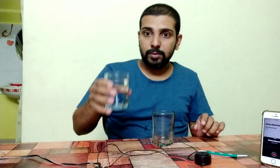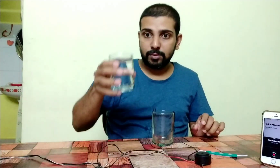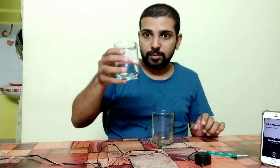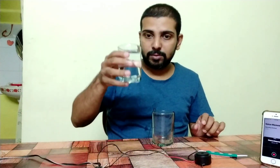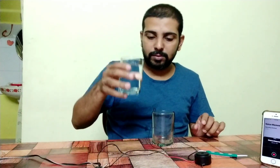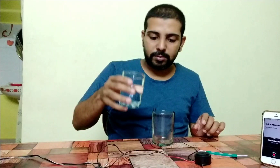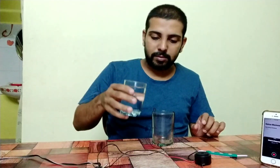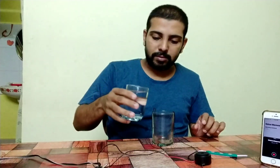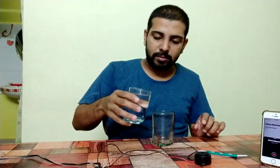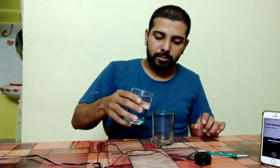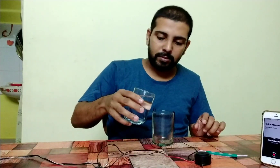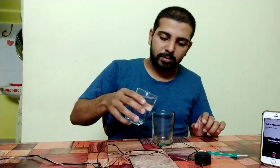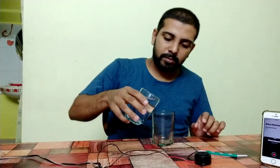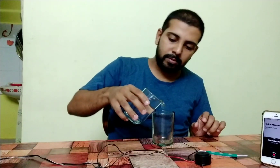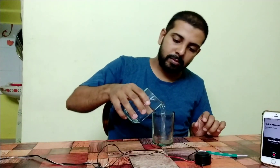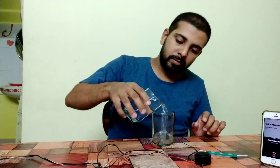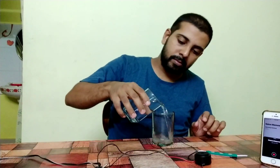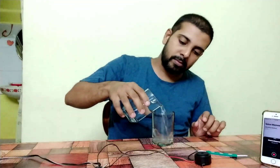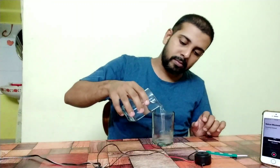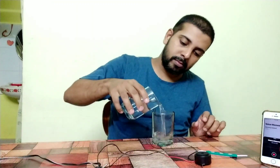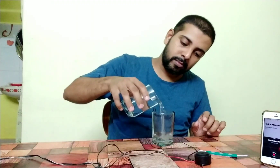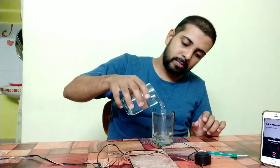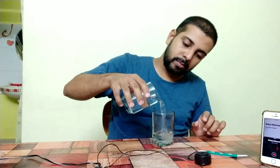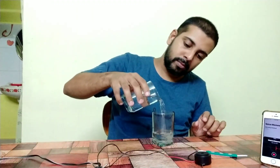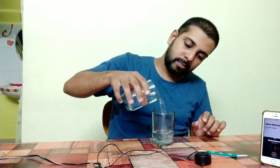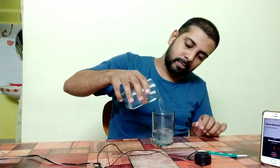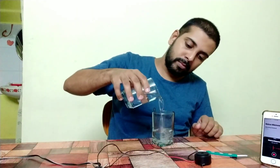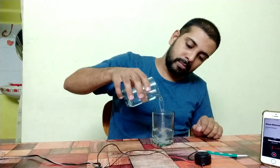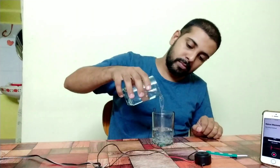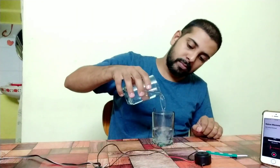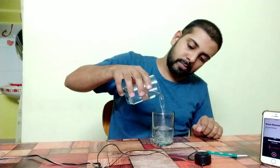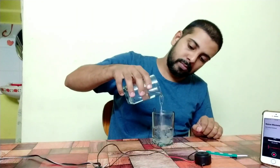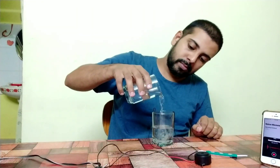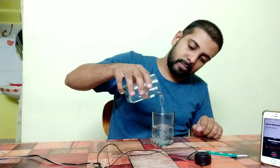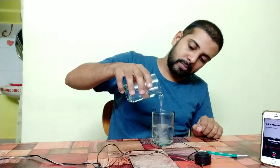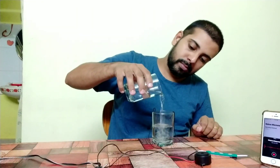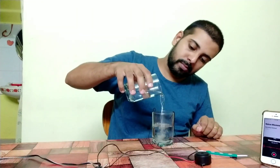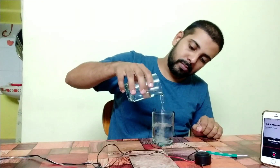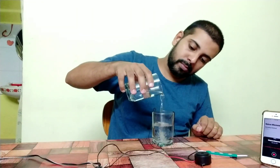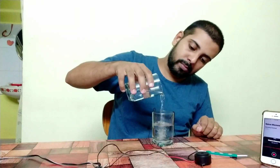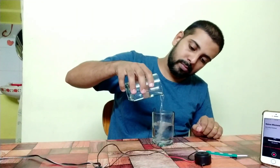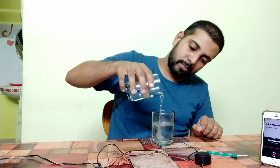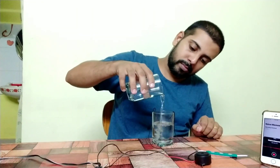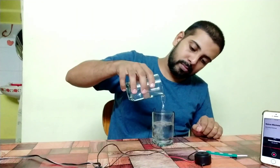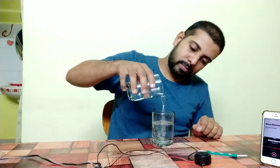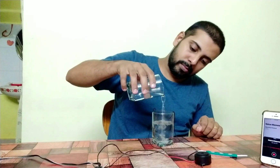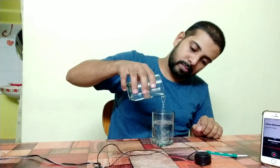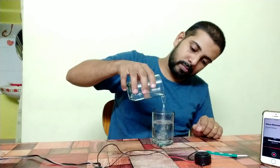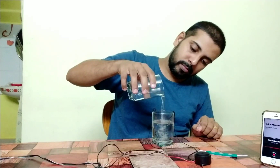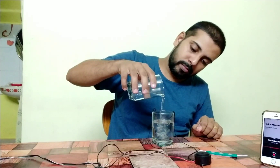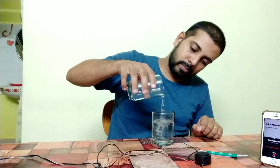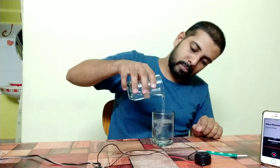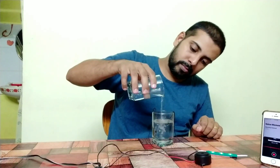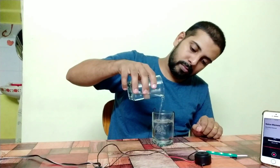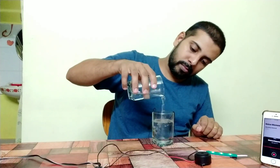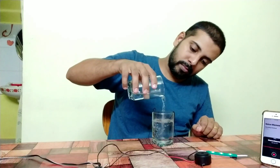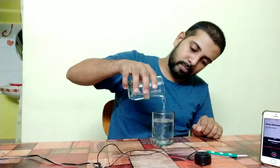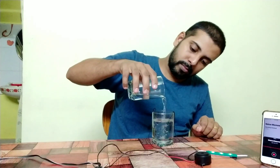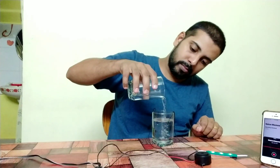Oh, you won't see the light until the dawn breaks Now, till it's